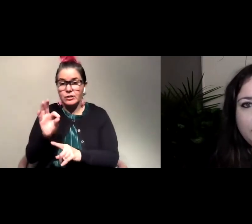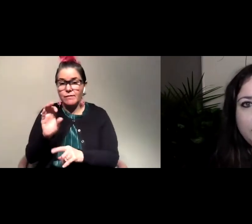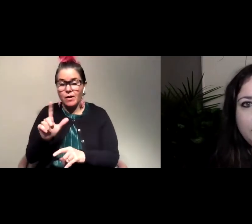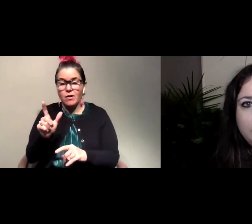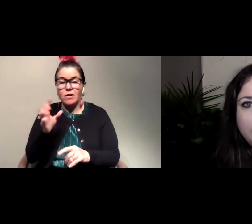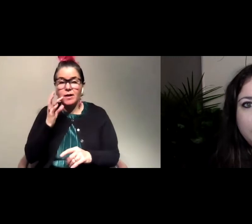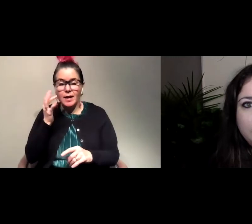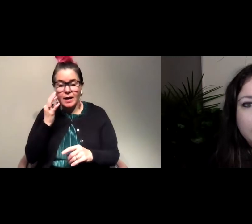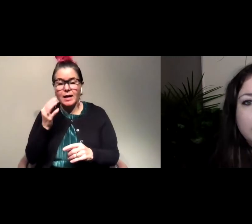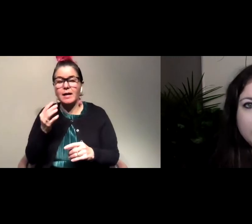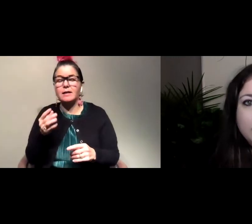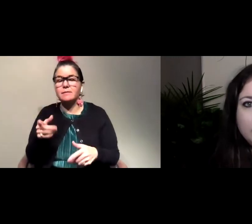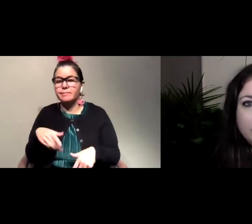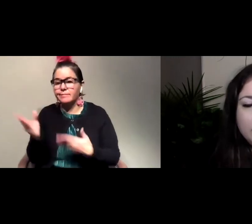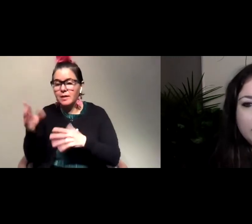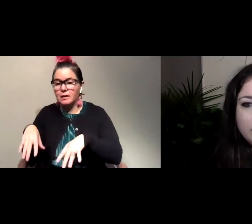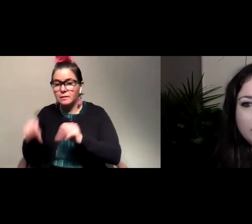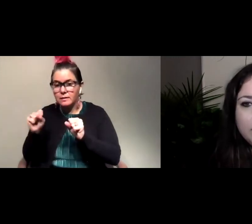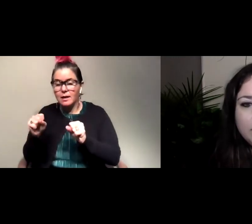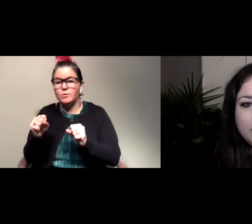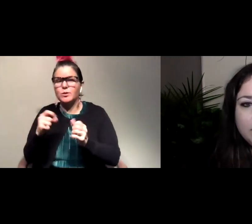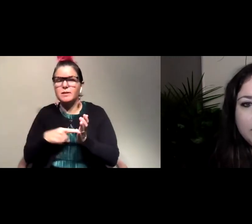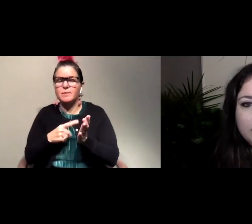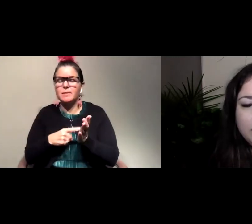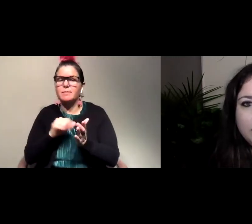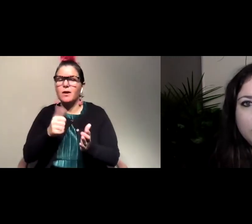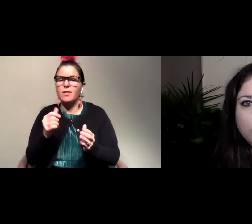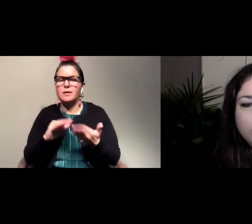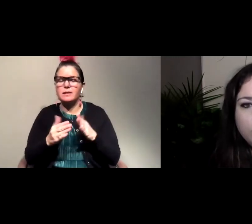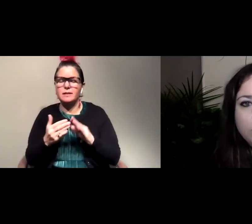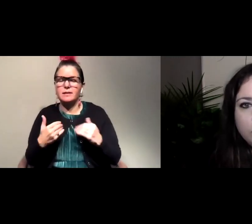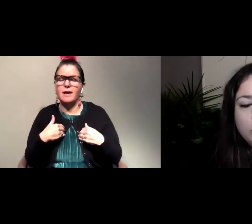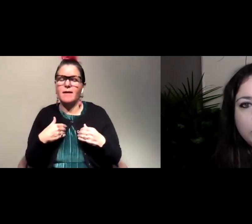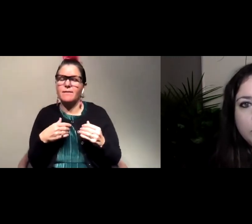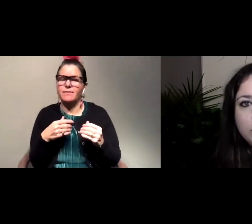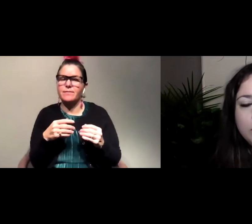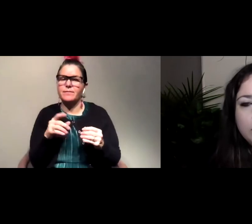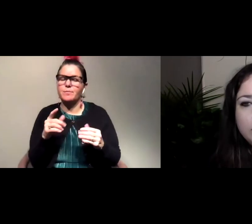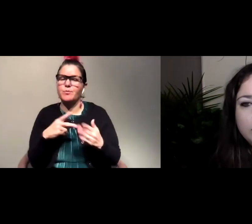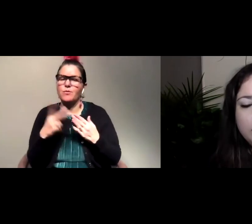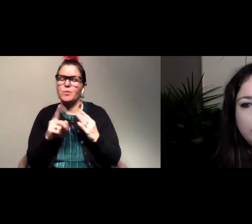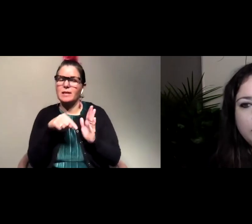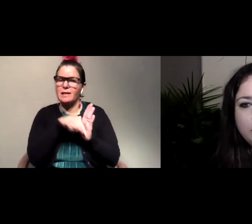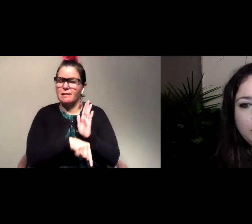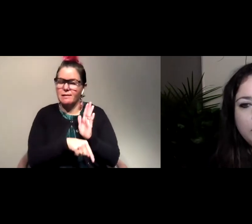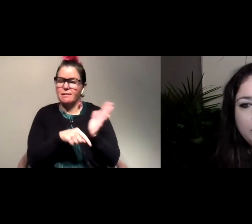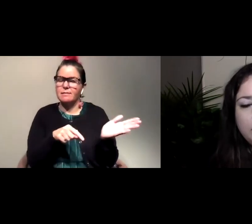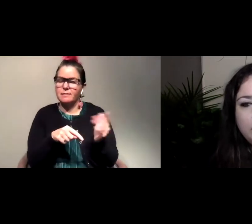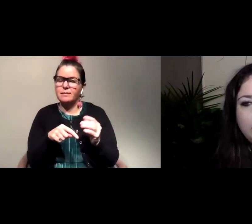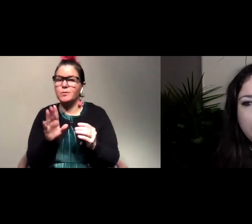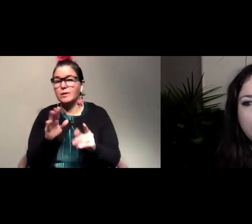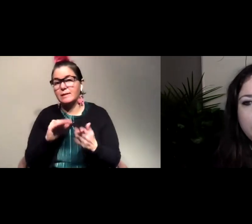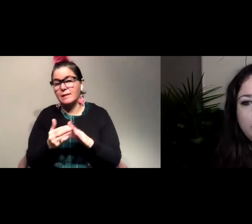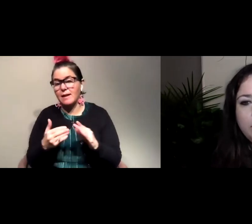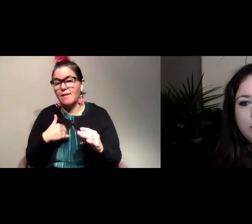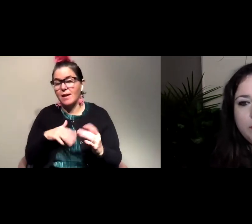to adopt them, or unfortunately, some other cities do have more lethal programs. So if your city has something like that, you can